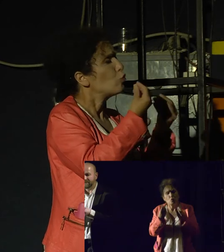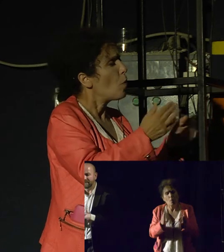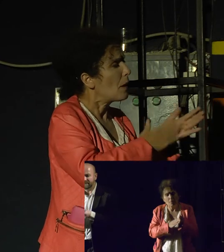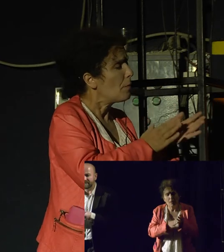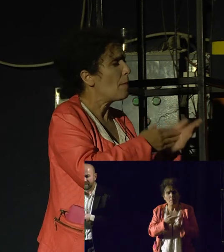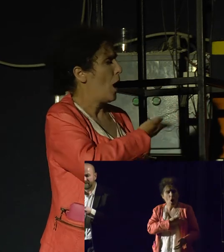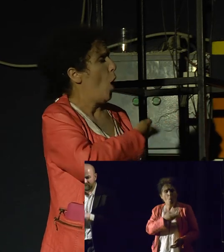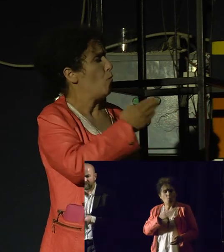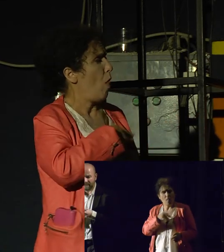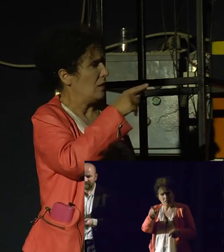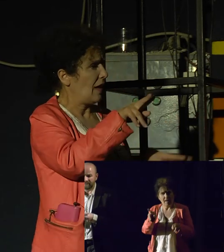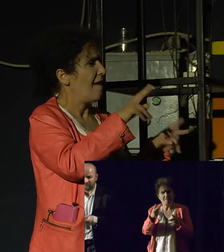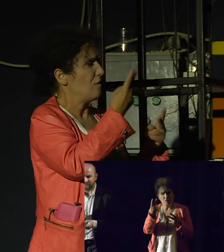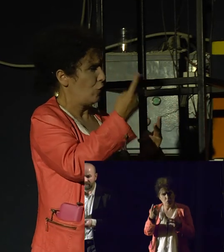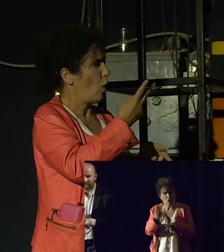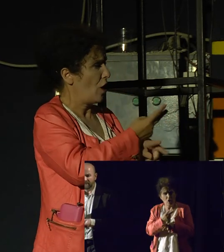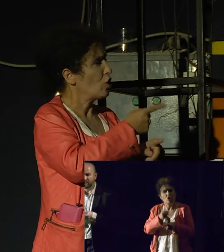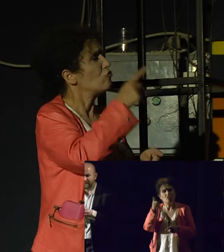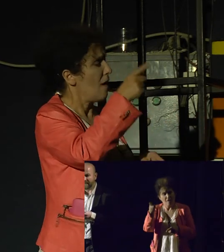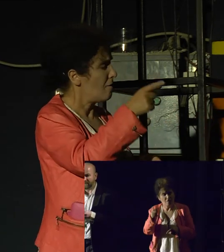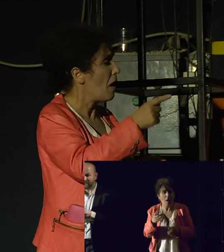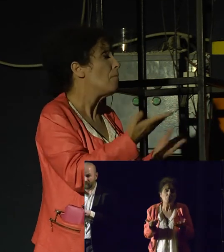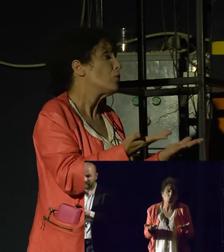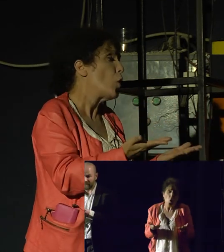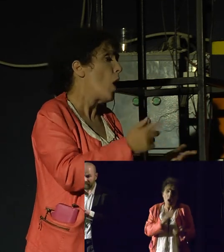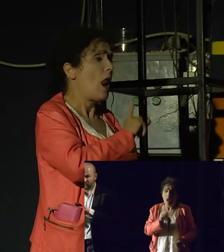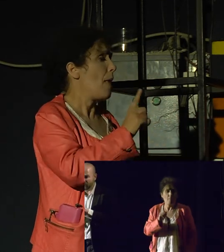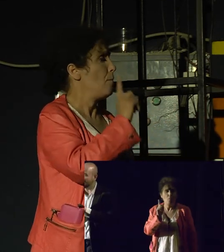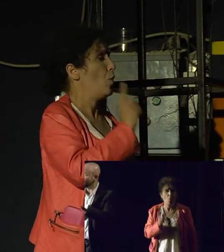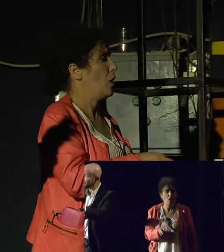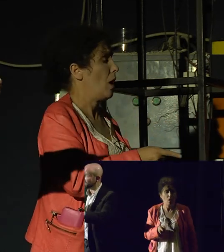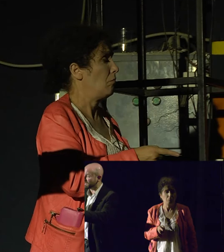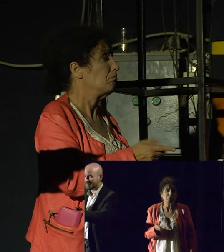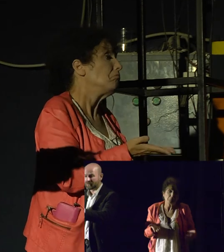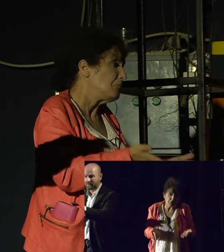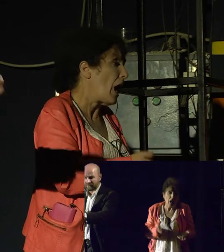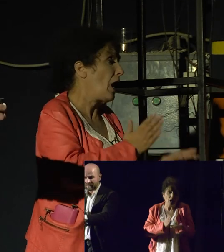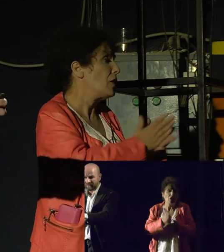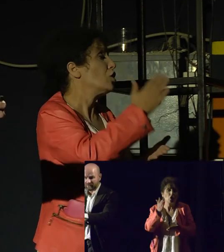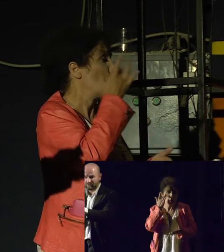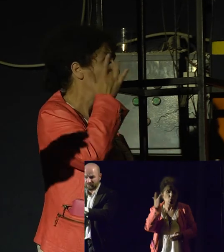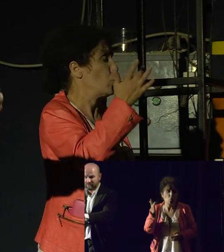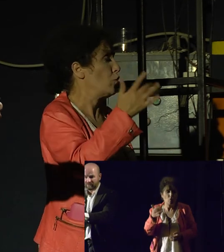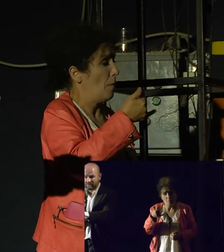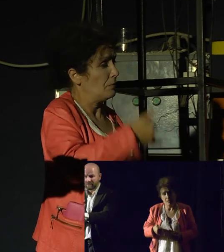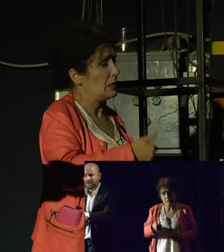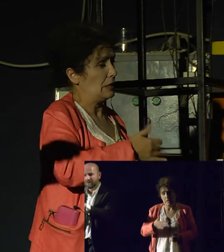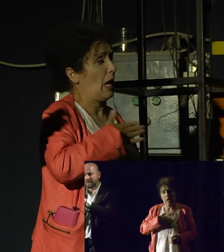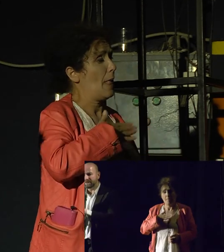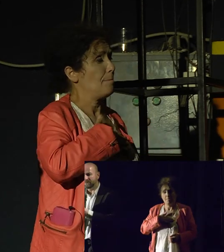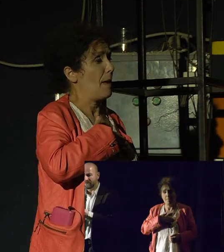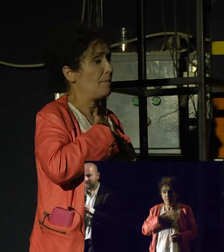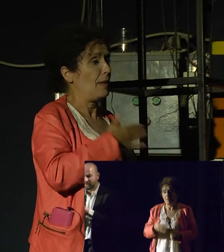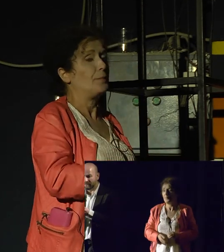That's not necessarily going to happen that way. We now have our own progressive agenda to move ahead, to move forward on.